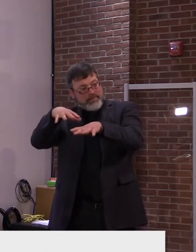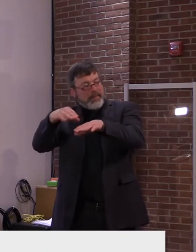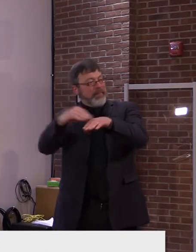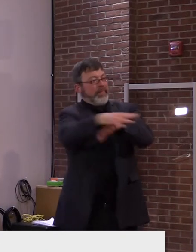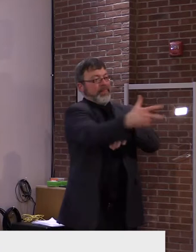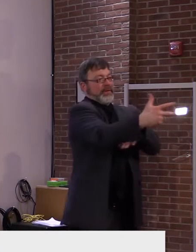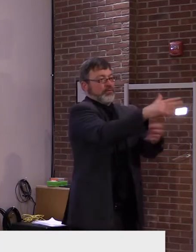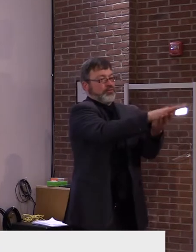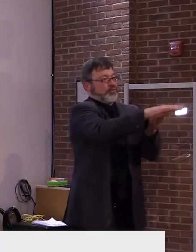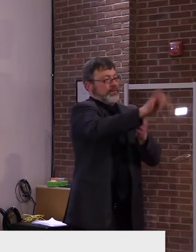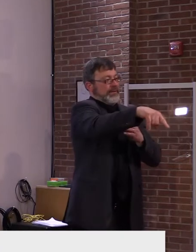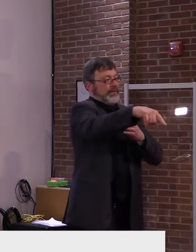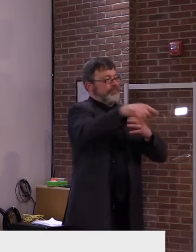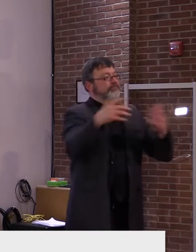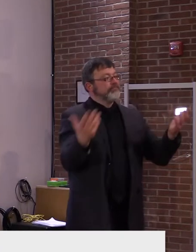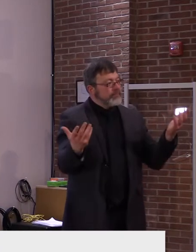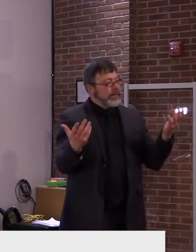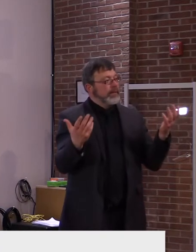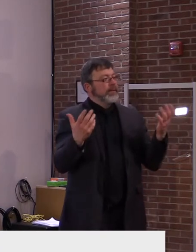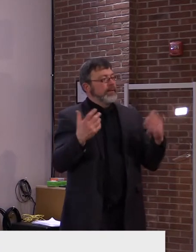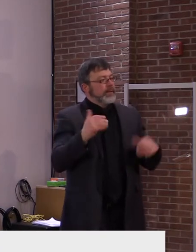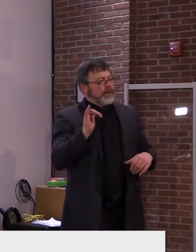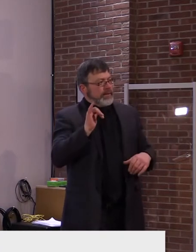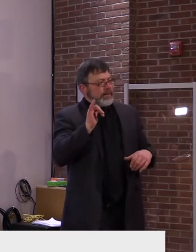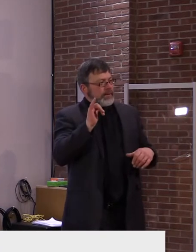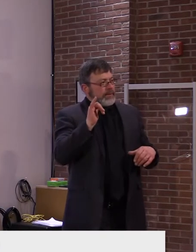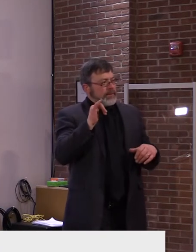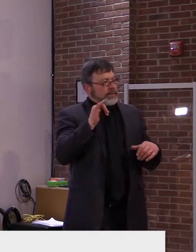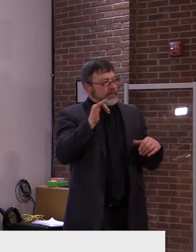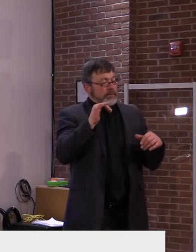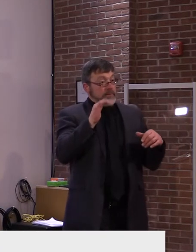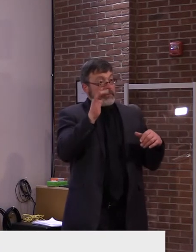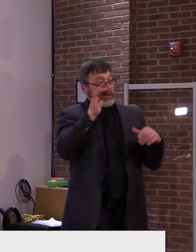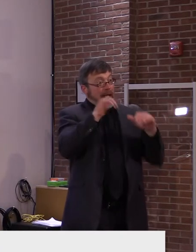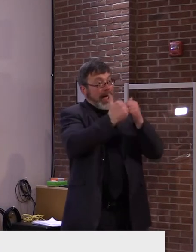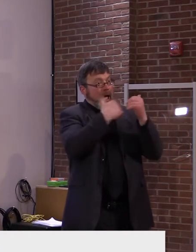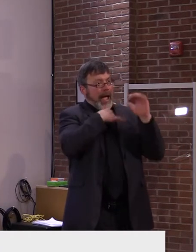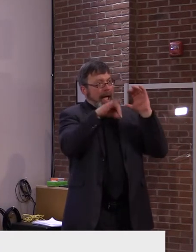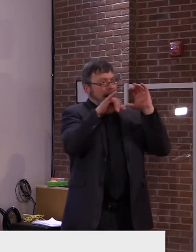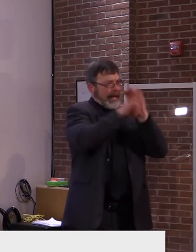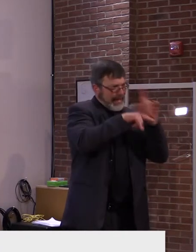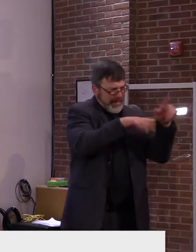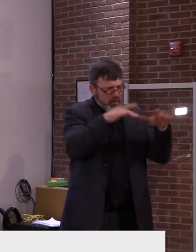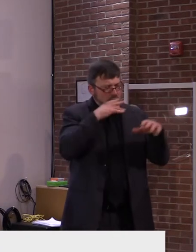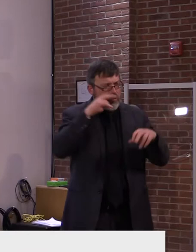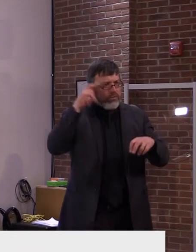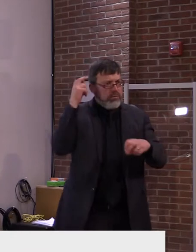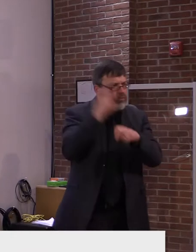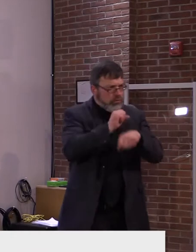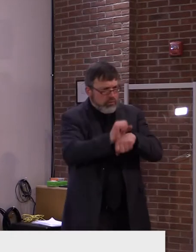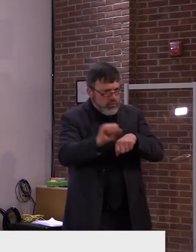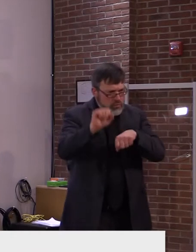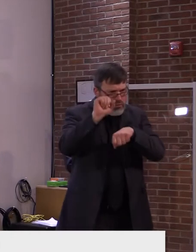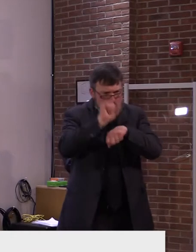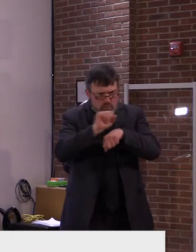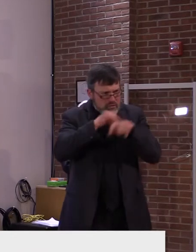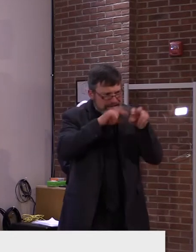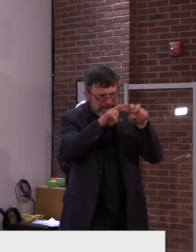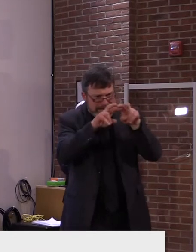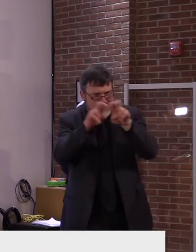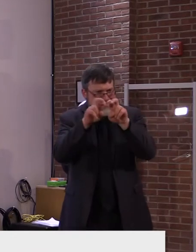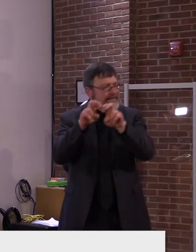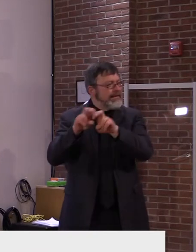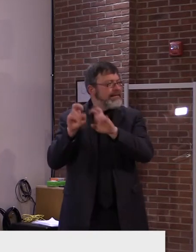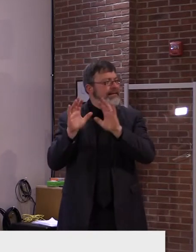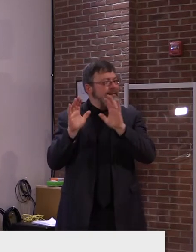trace, but quite often the school is either part of a chain of transmission involving work sites or households or